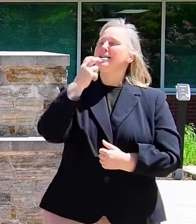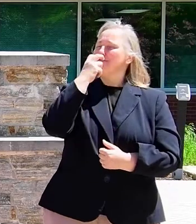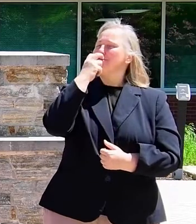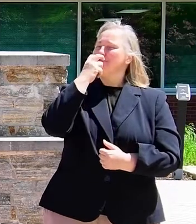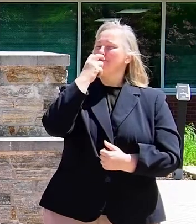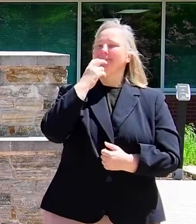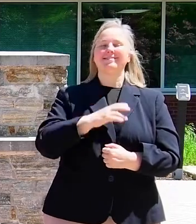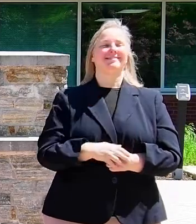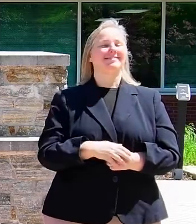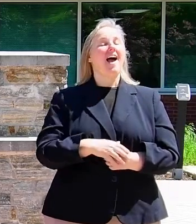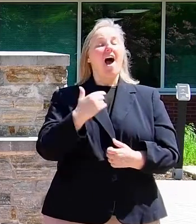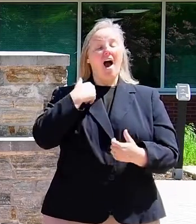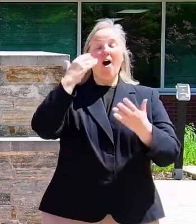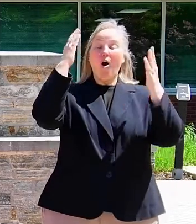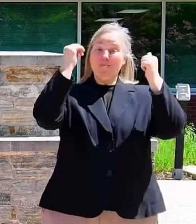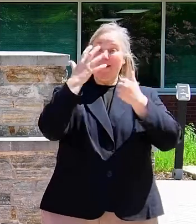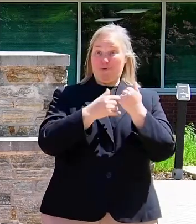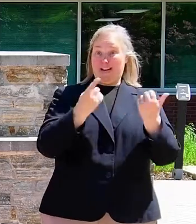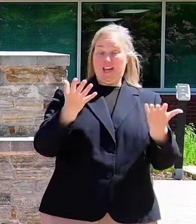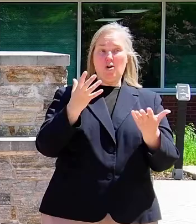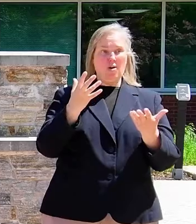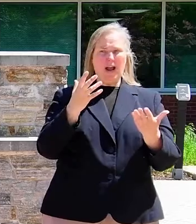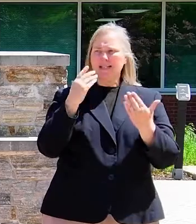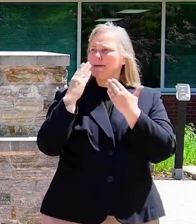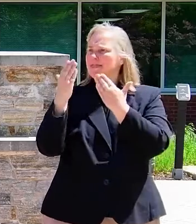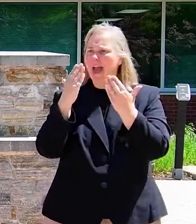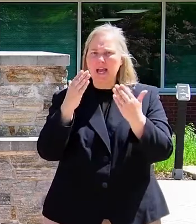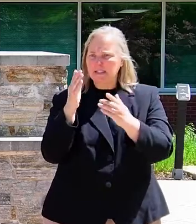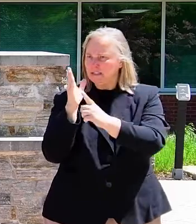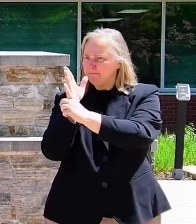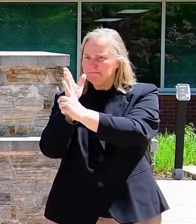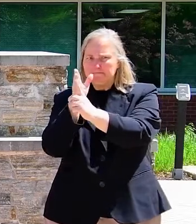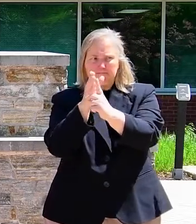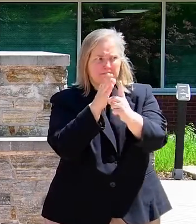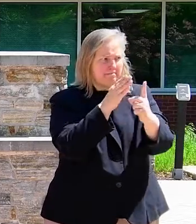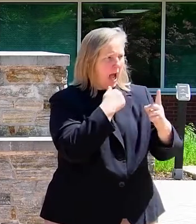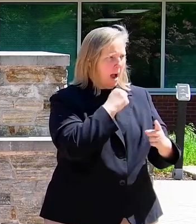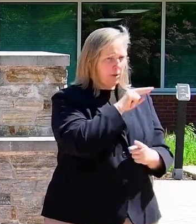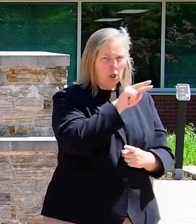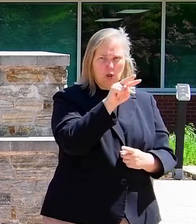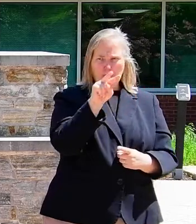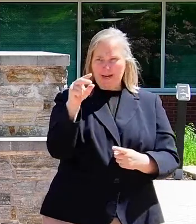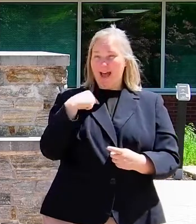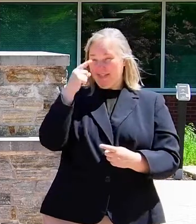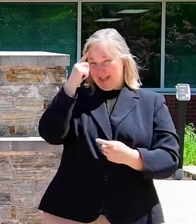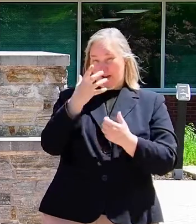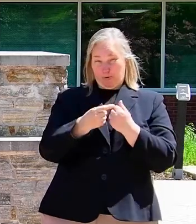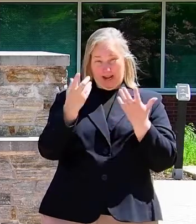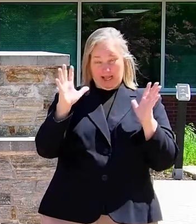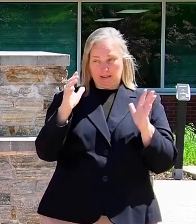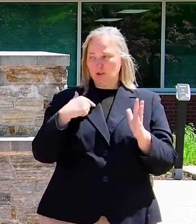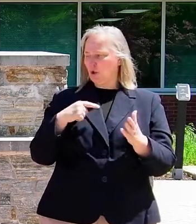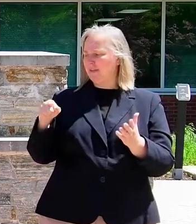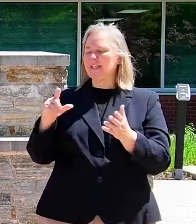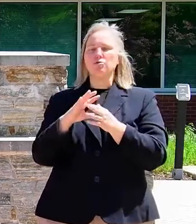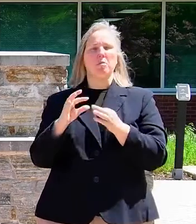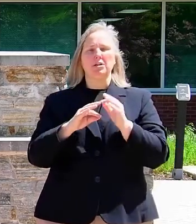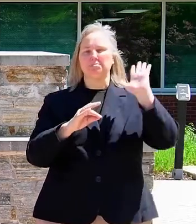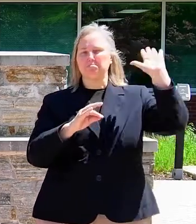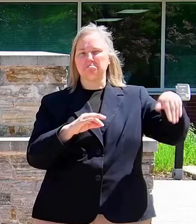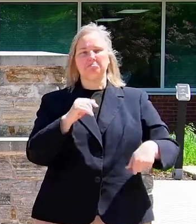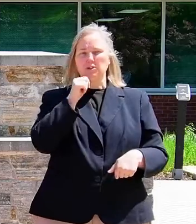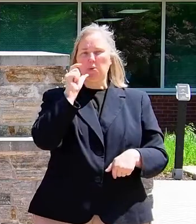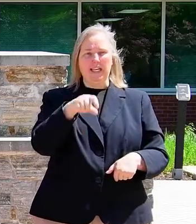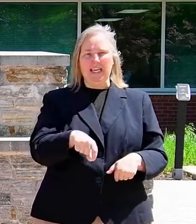I hope everybody here has been thanked. I am looking around, and I'm thinking everybody has. So these remarks I don't need anymore